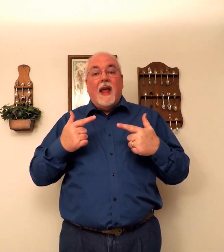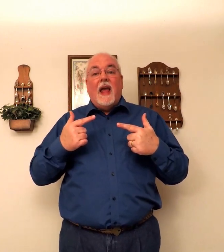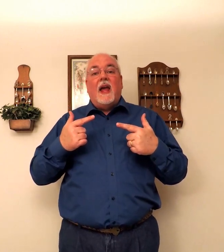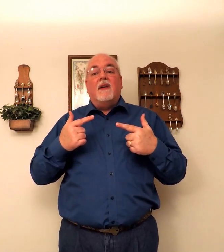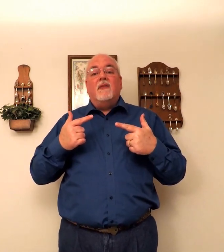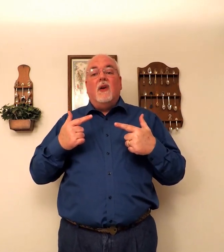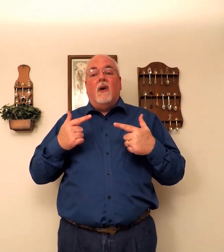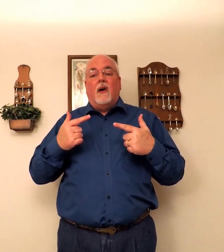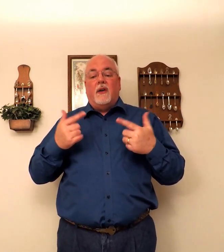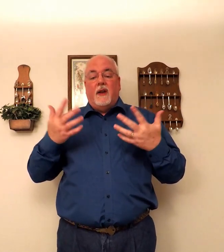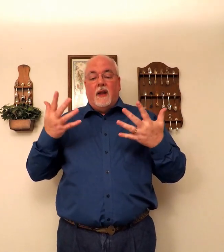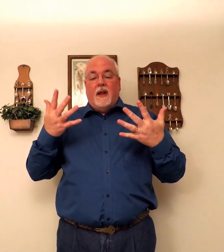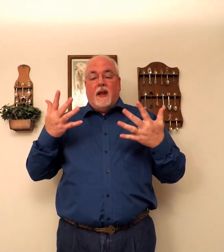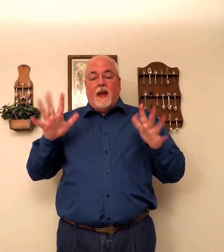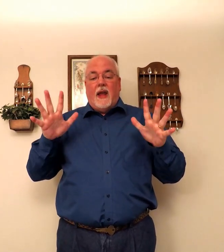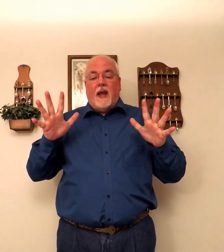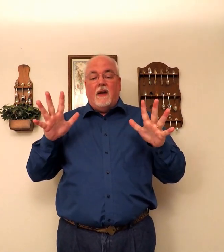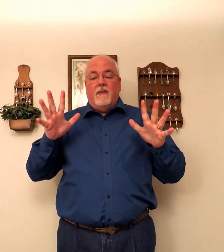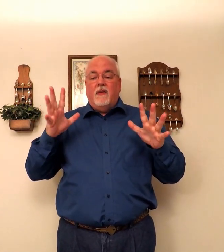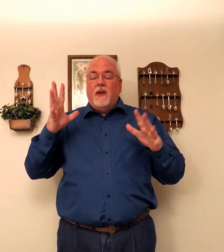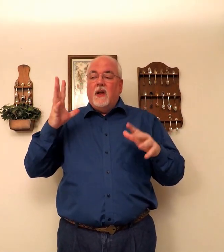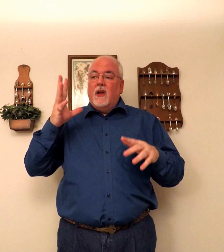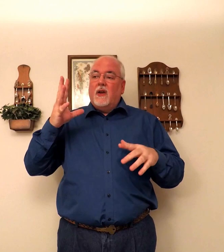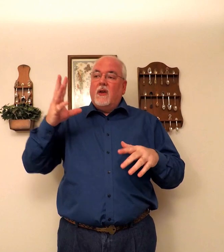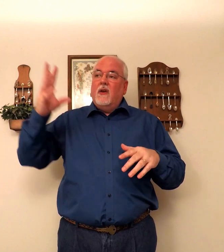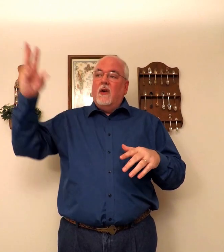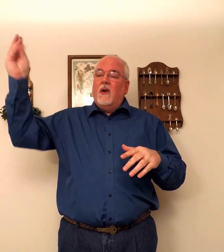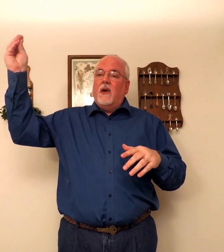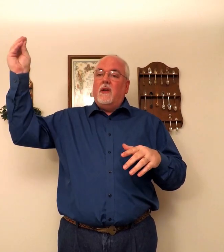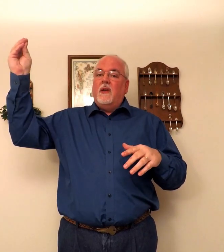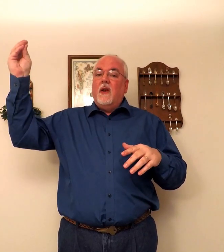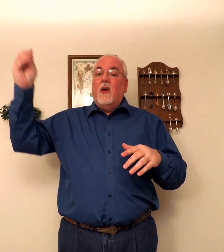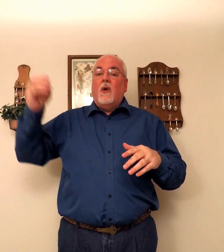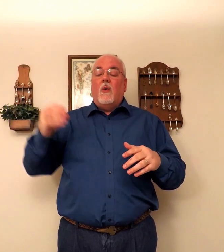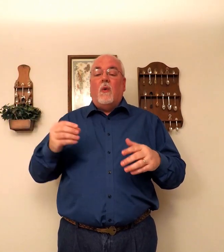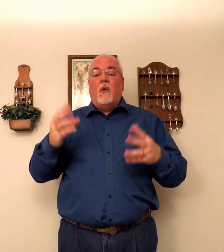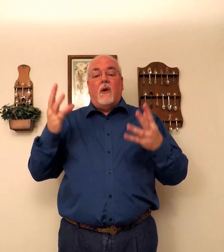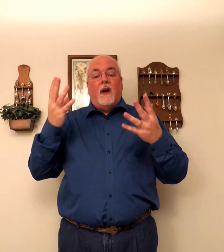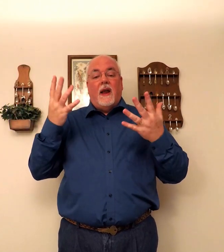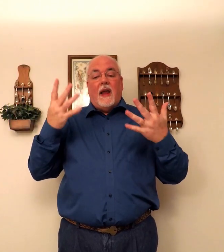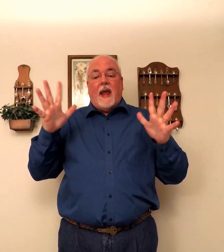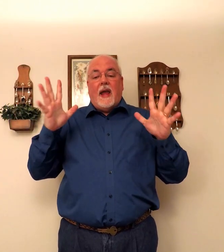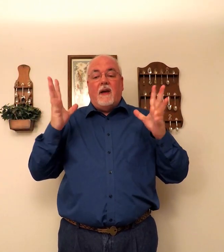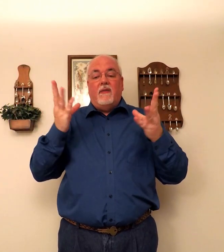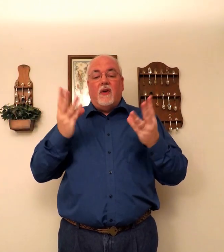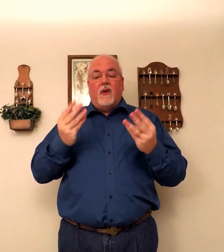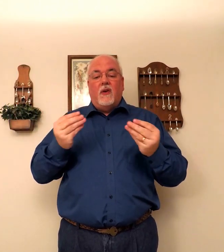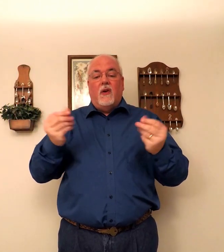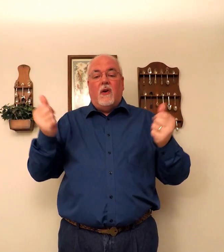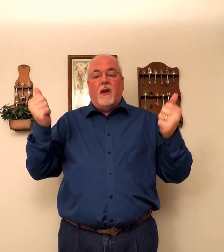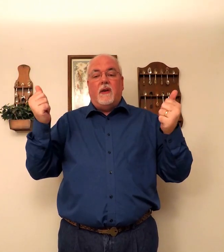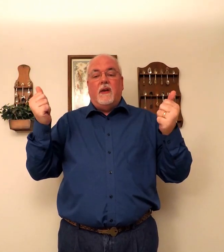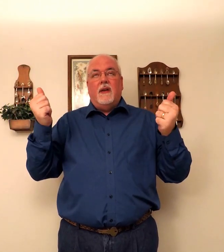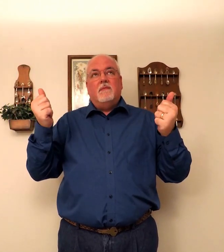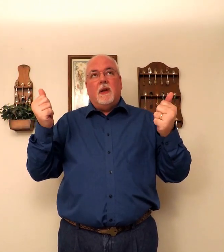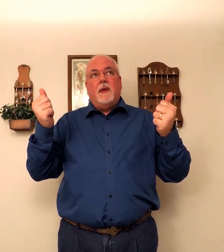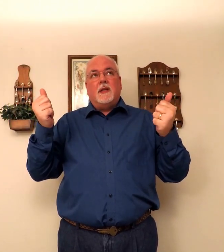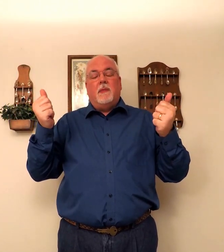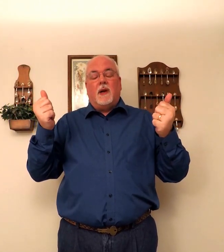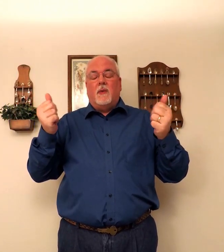Have gone. Have. Gone. Or. Have. Gone. Maybe that's a better